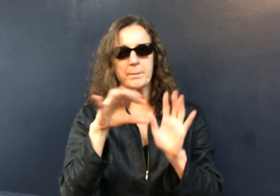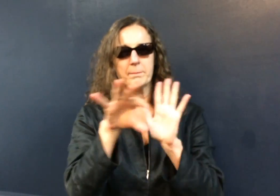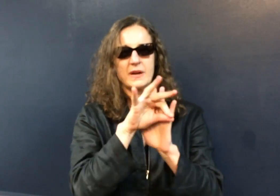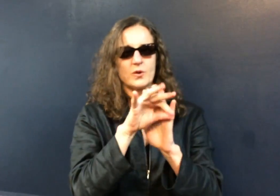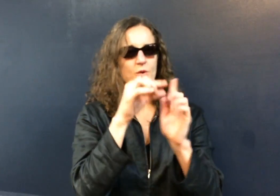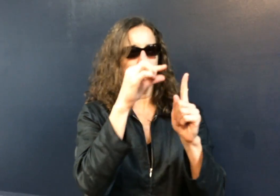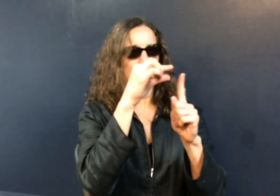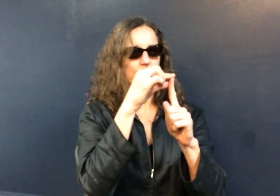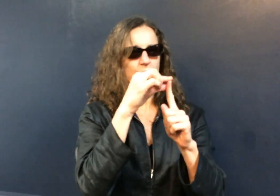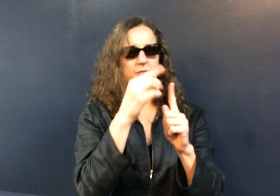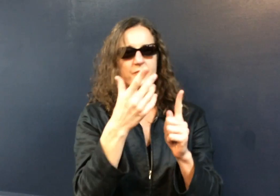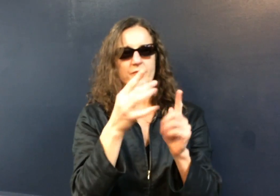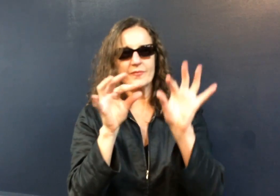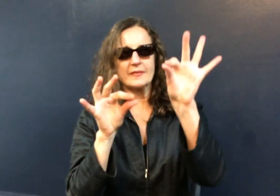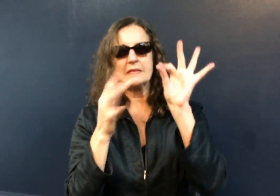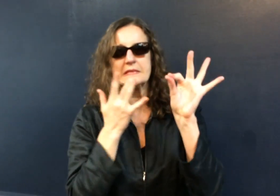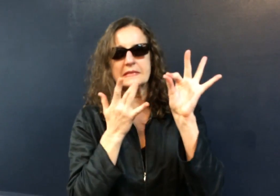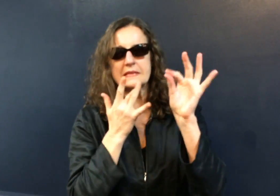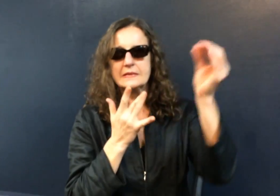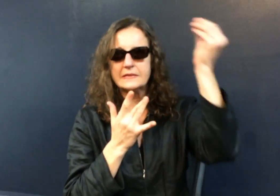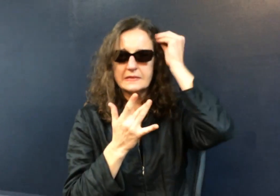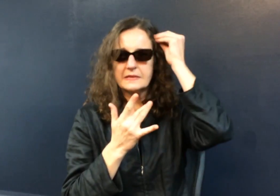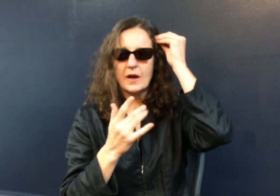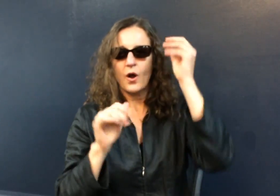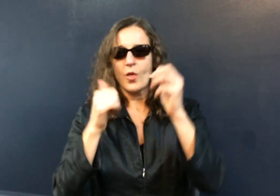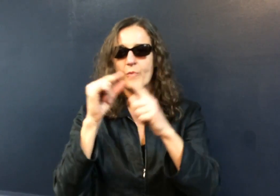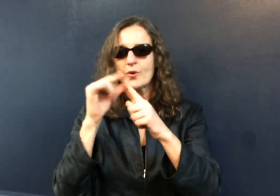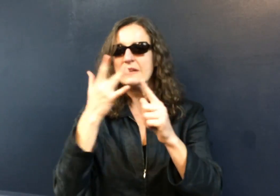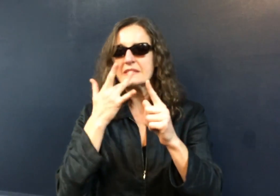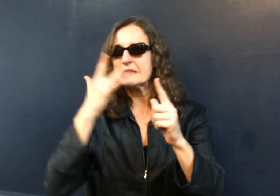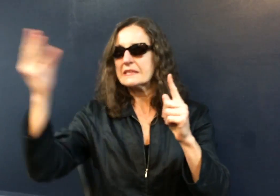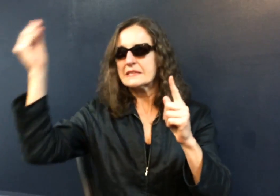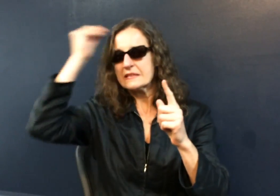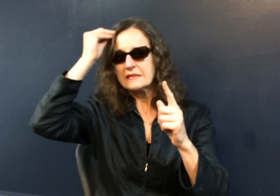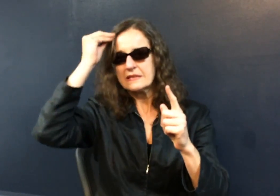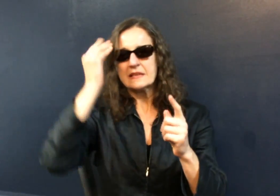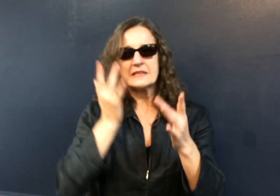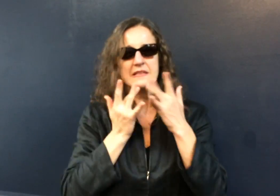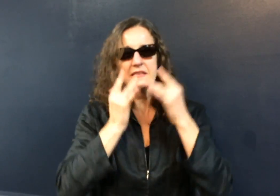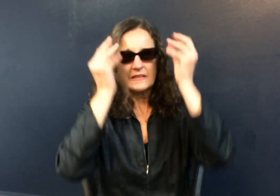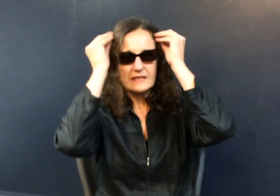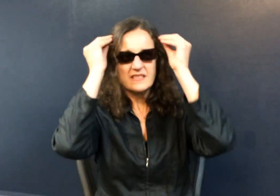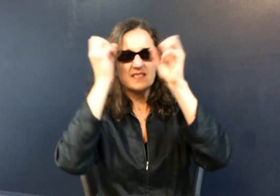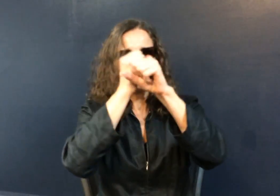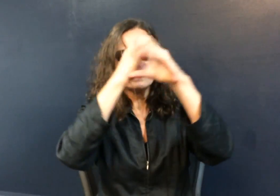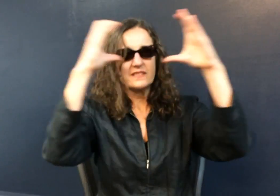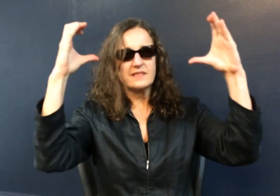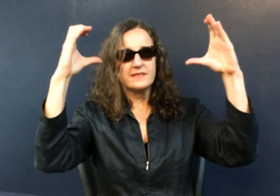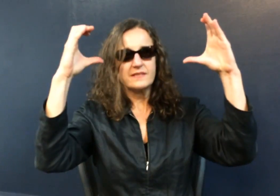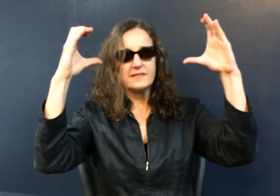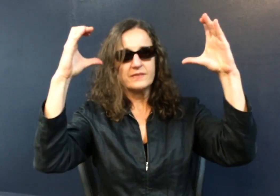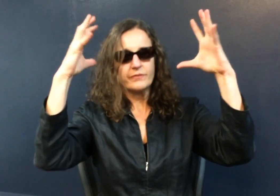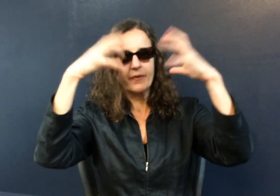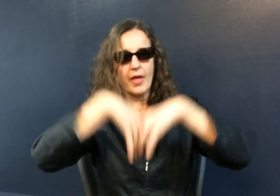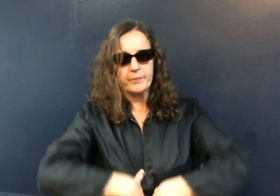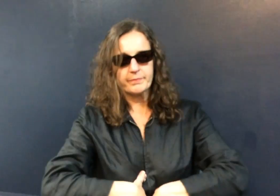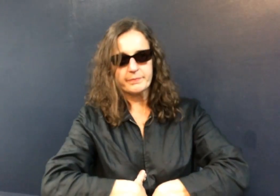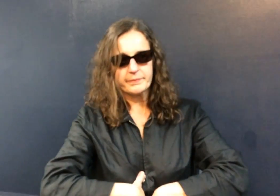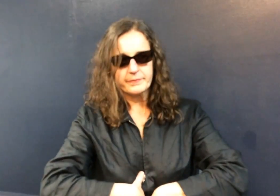I might be able to pick up a word here or a concept there, but trying to piece together the whole story becomes difficult,